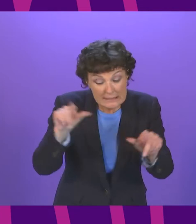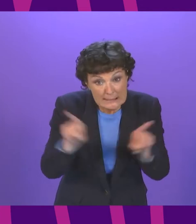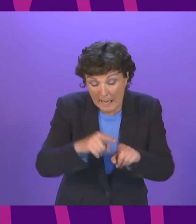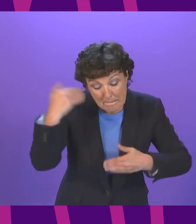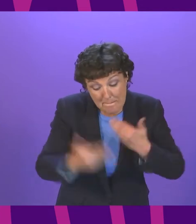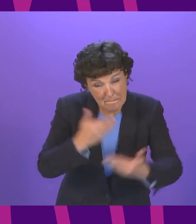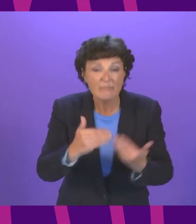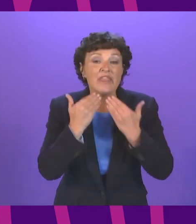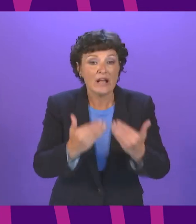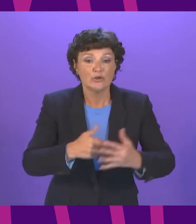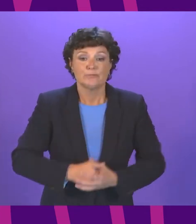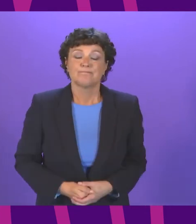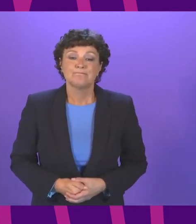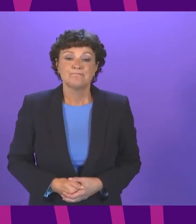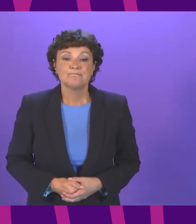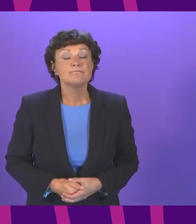forward thank you